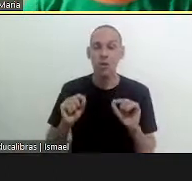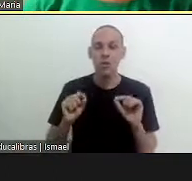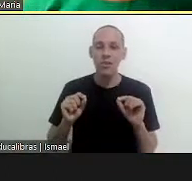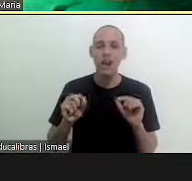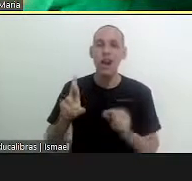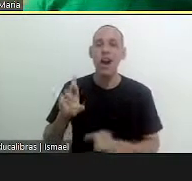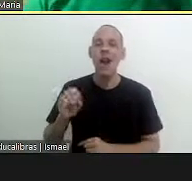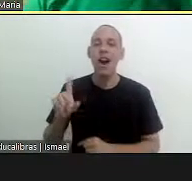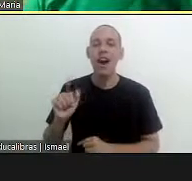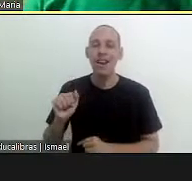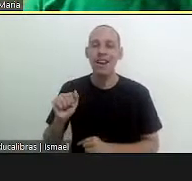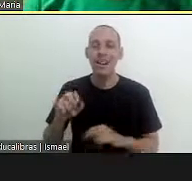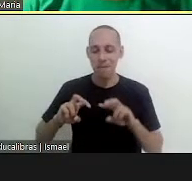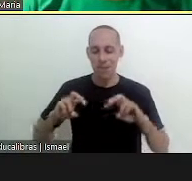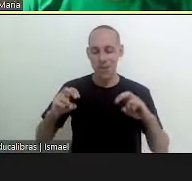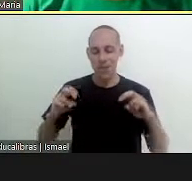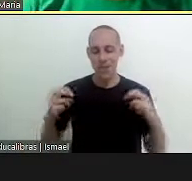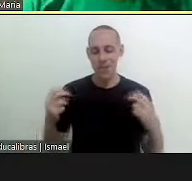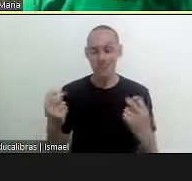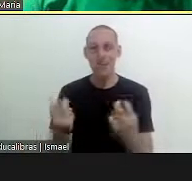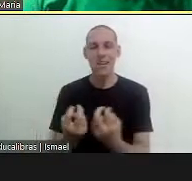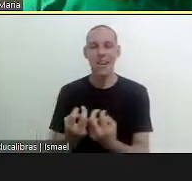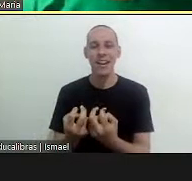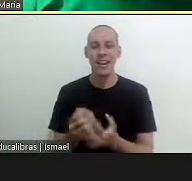is the issue of the wheel